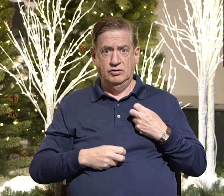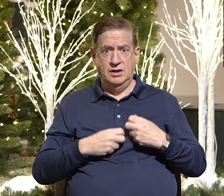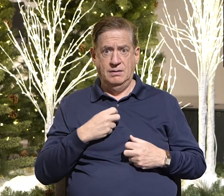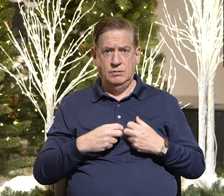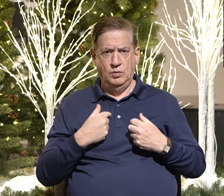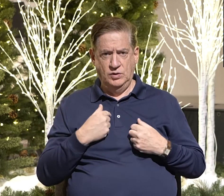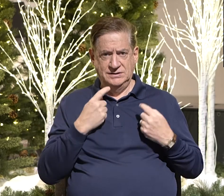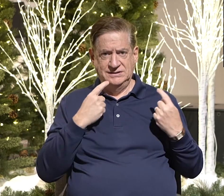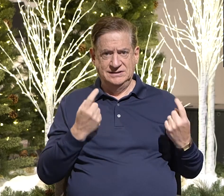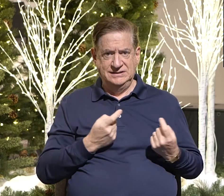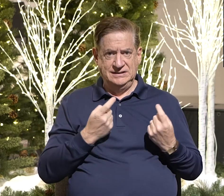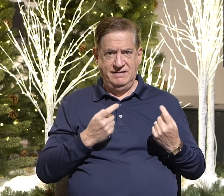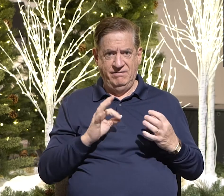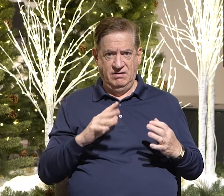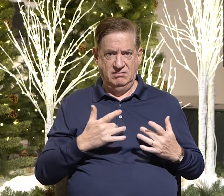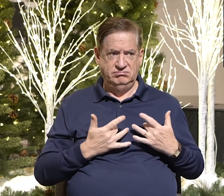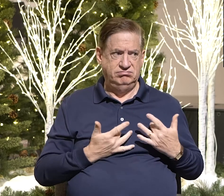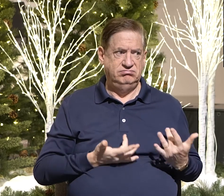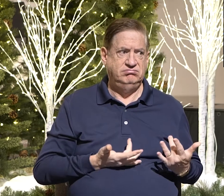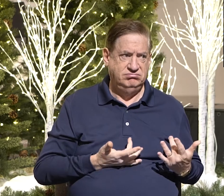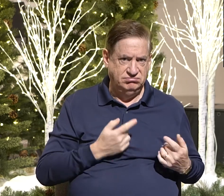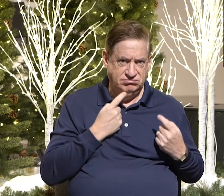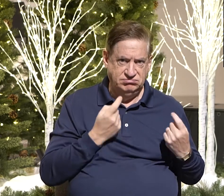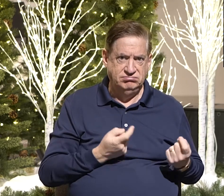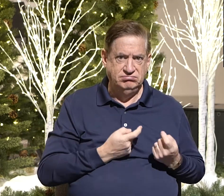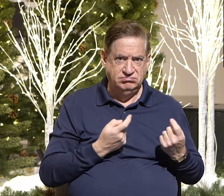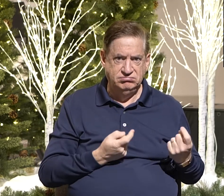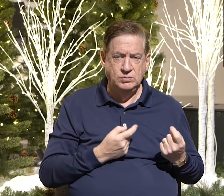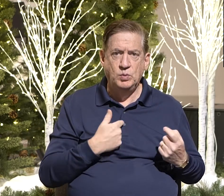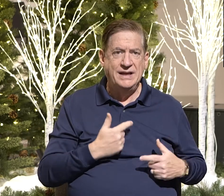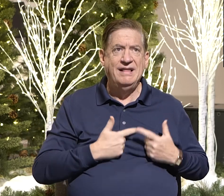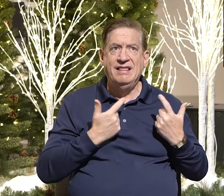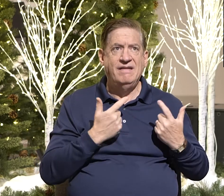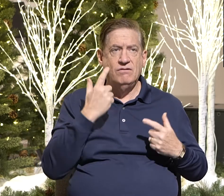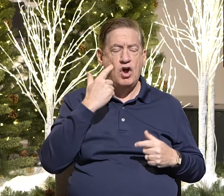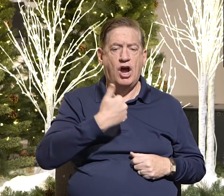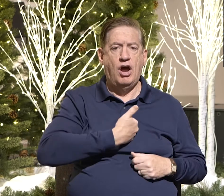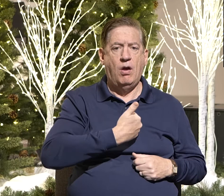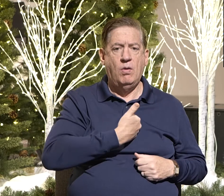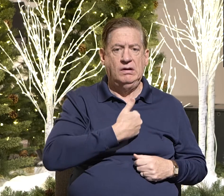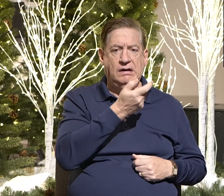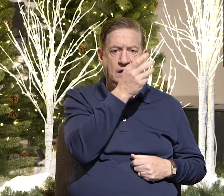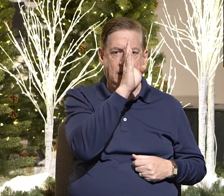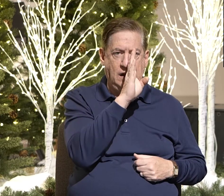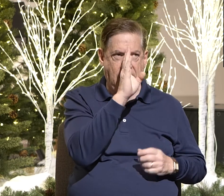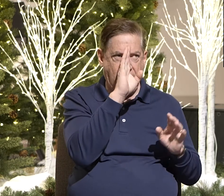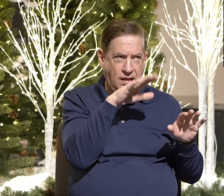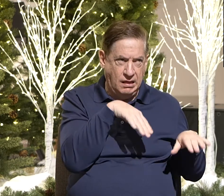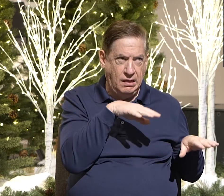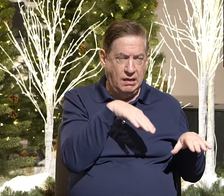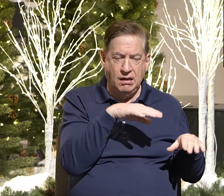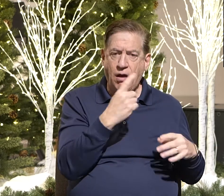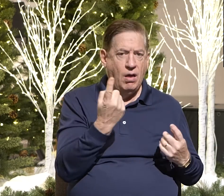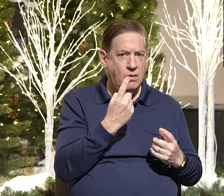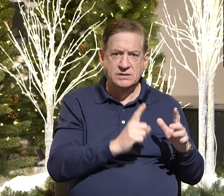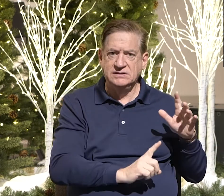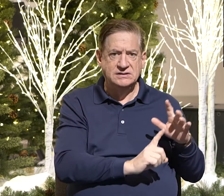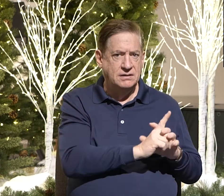We're sinful. We're living as our own gods. And it'll always come up empty.